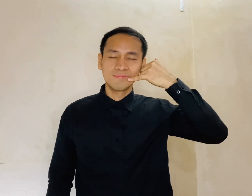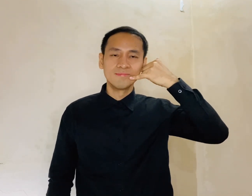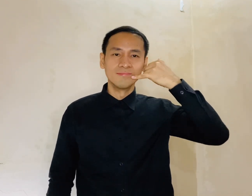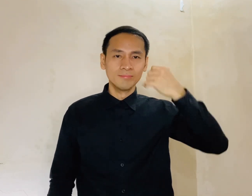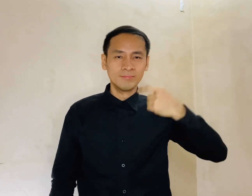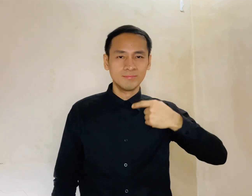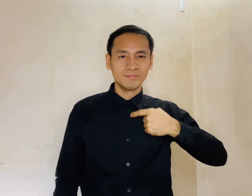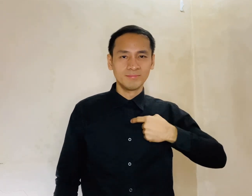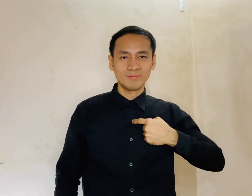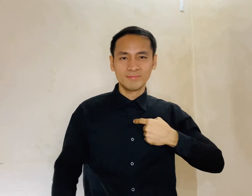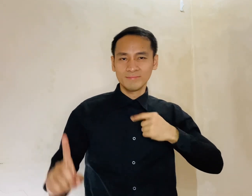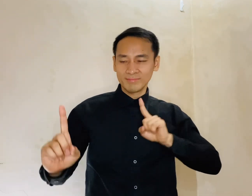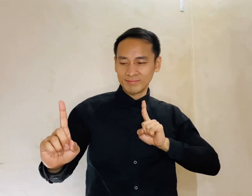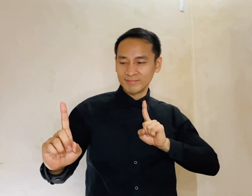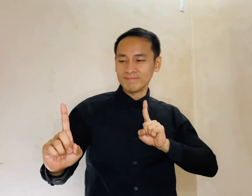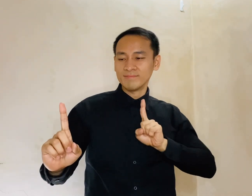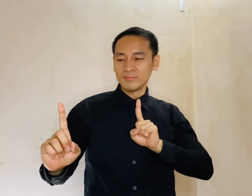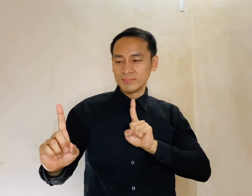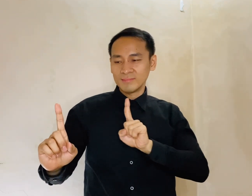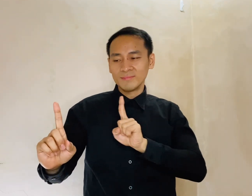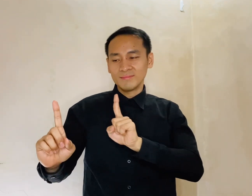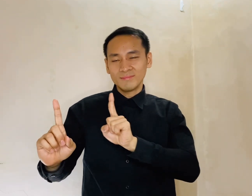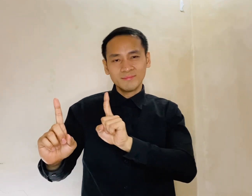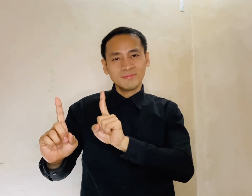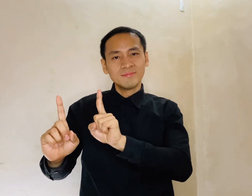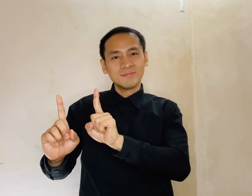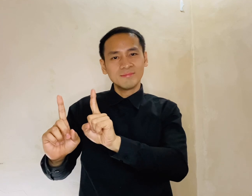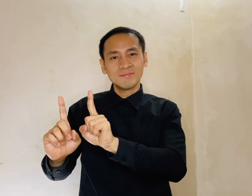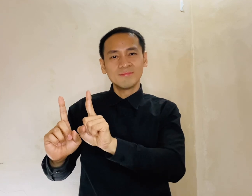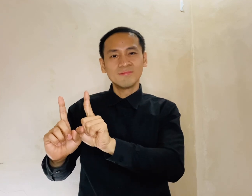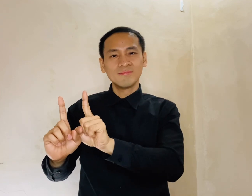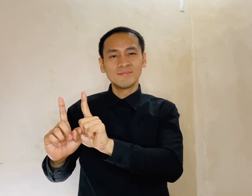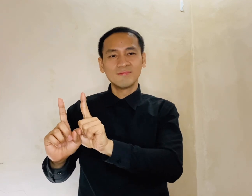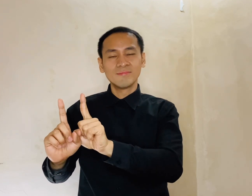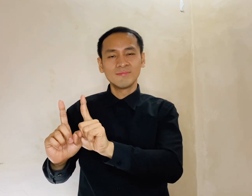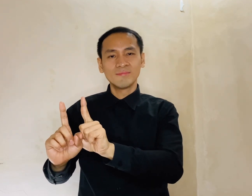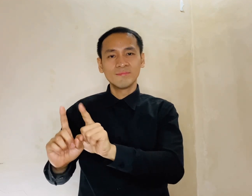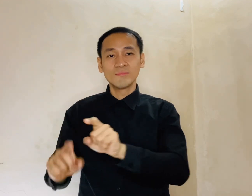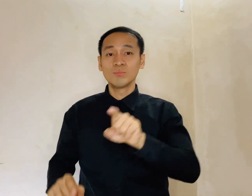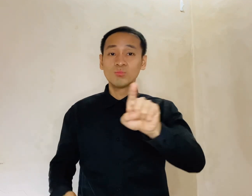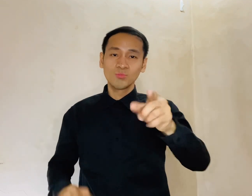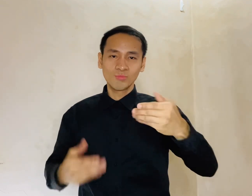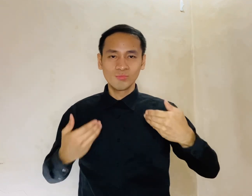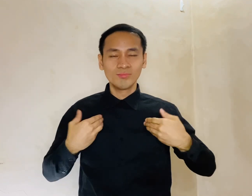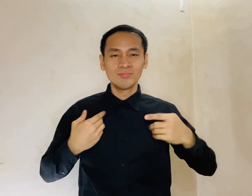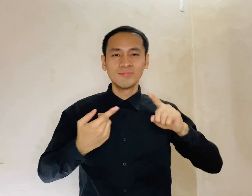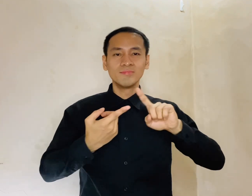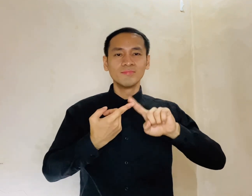And I'll be there, yeah, yeah, yeah You've got a friend